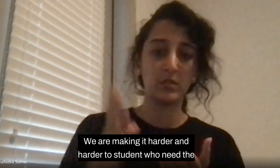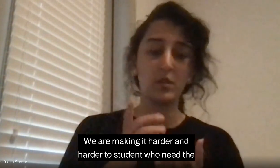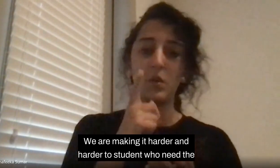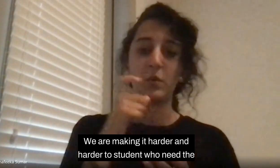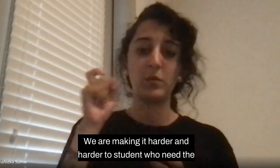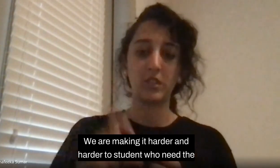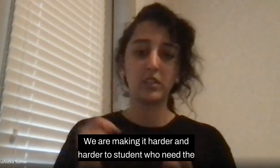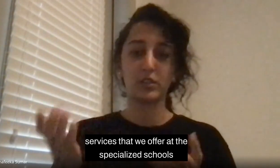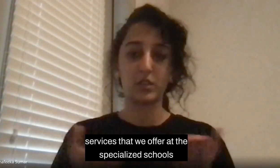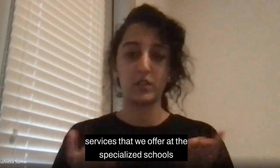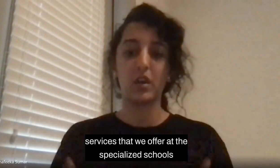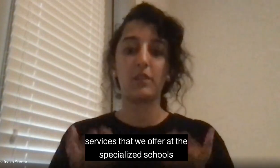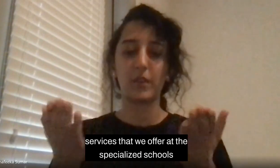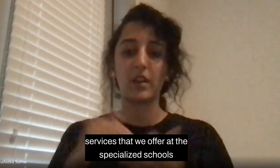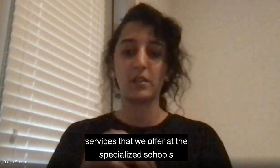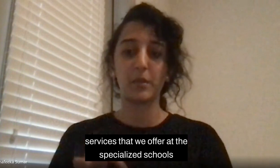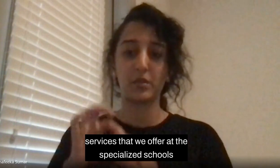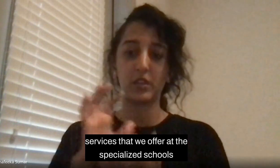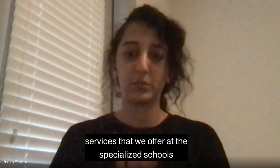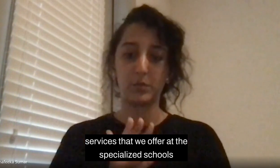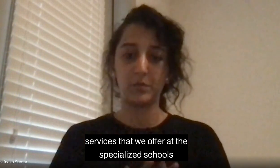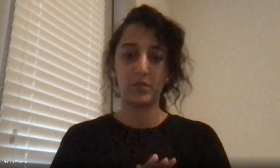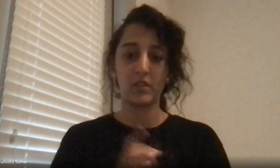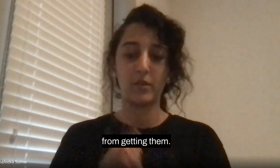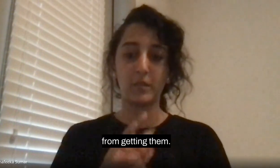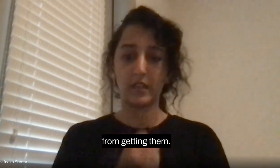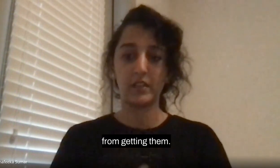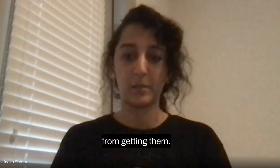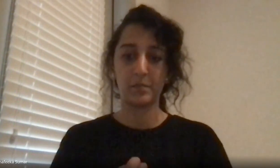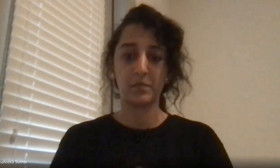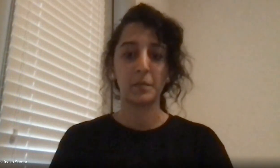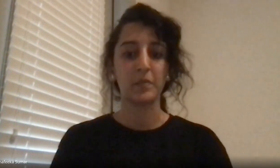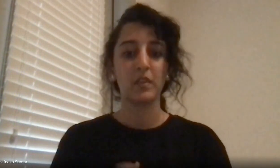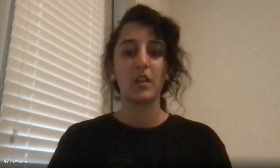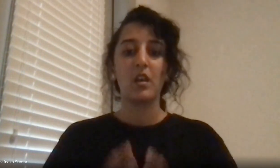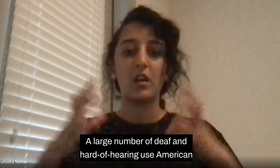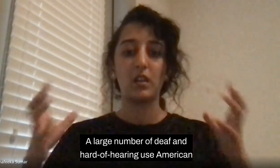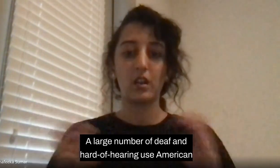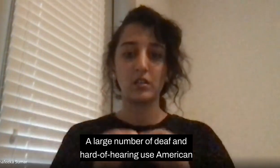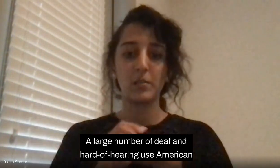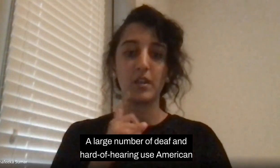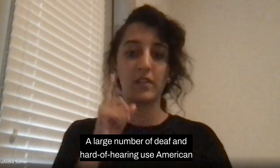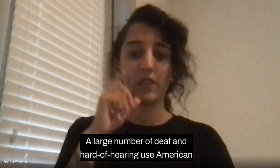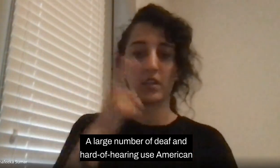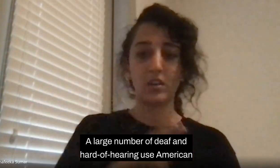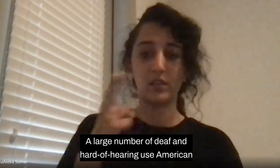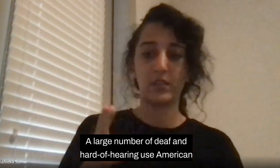who need to tell their offer as a specialized school from getting them. A large number of deaf and hard of hearing